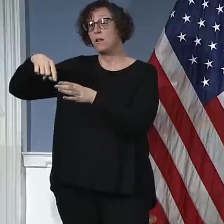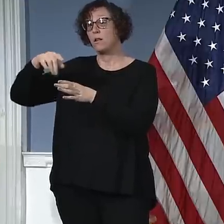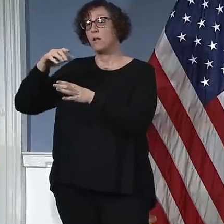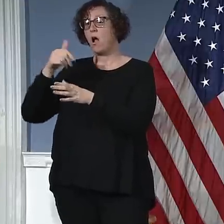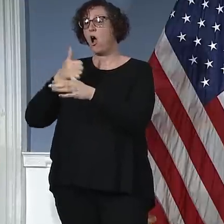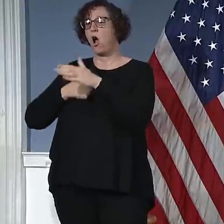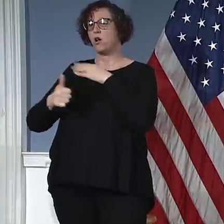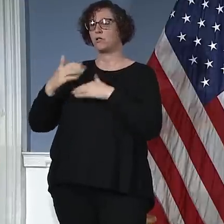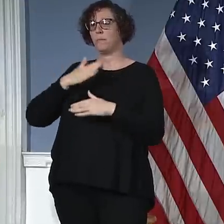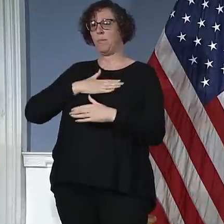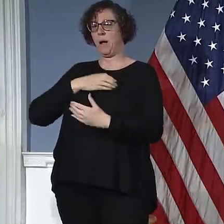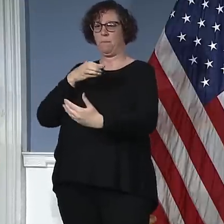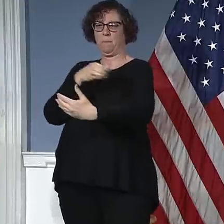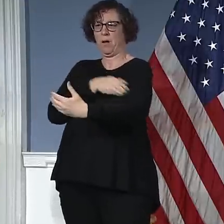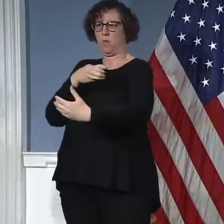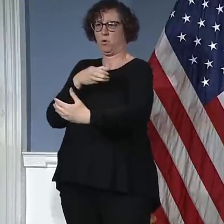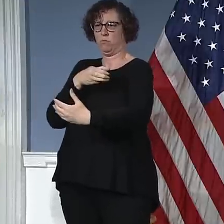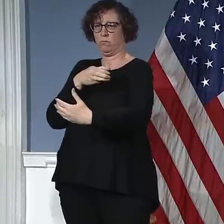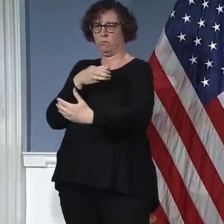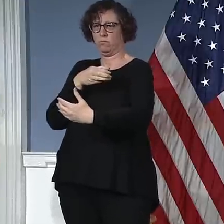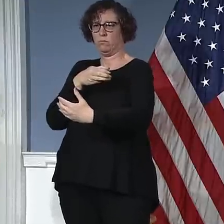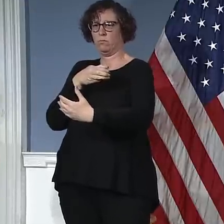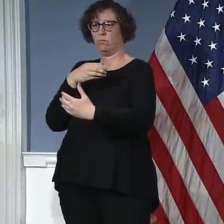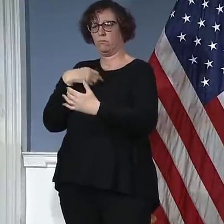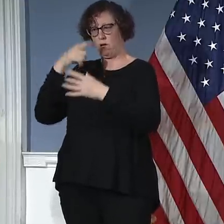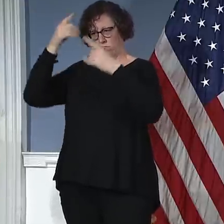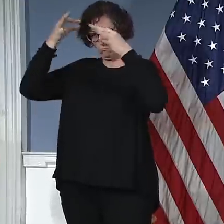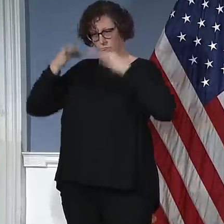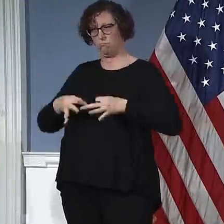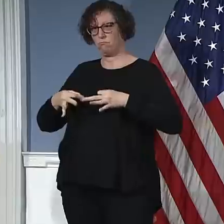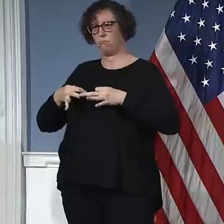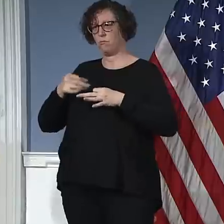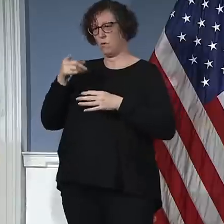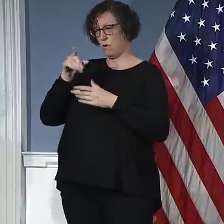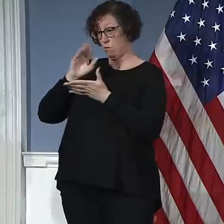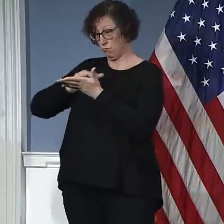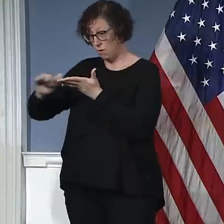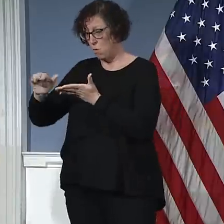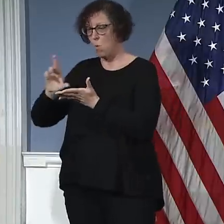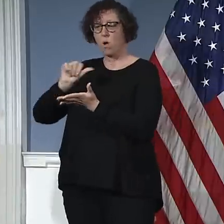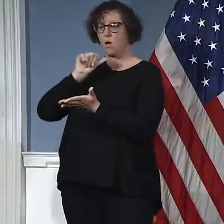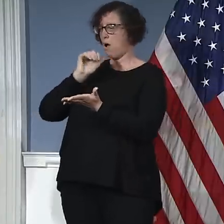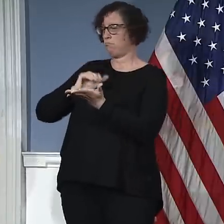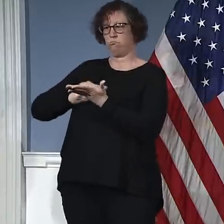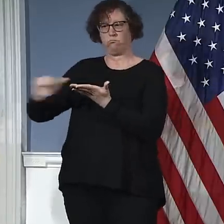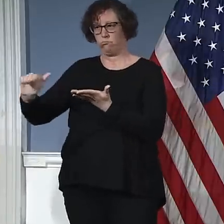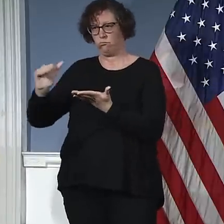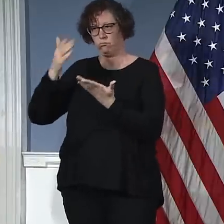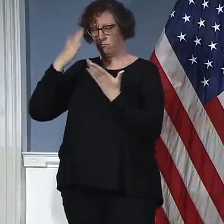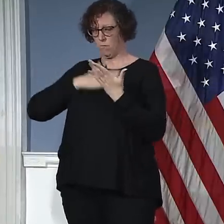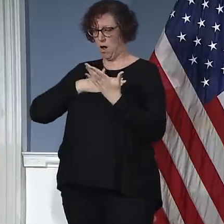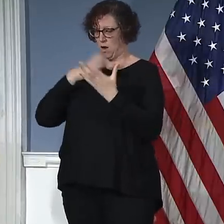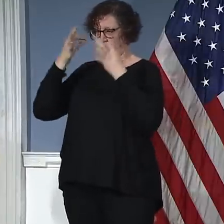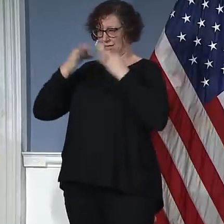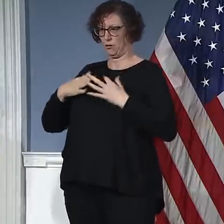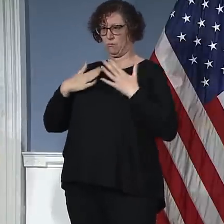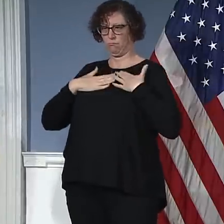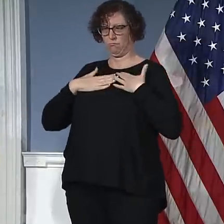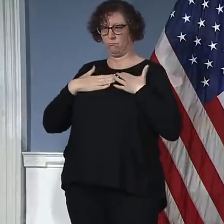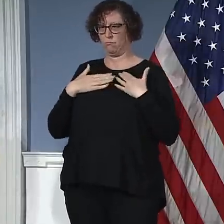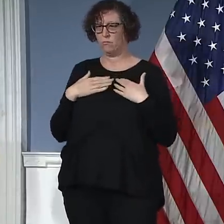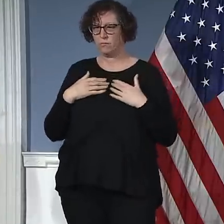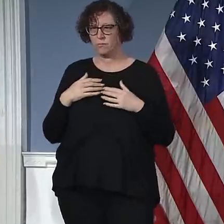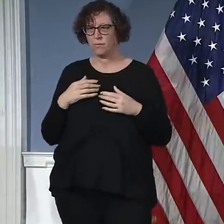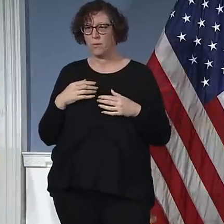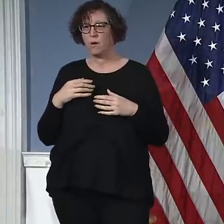some misstatement out there of which people I have that direct power to act on and who I don't. So the category